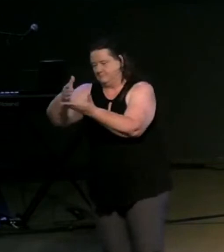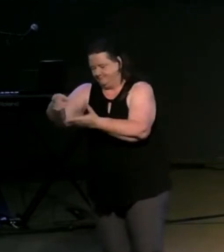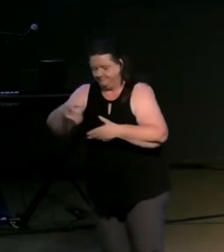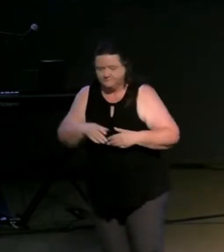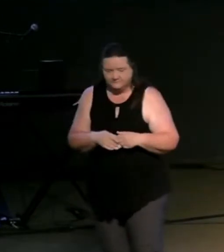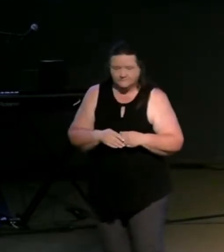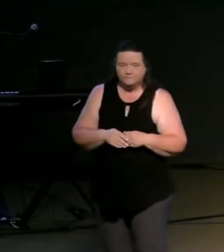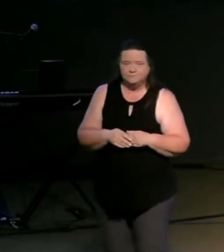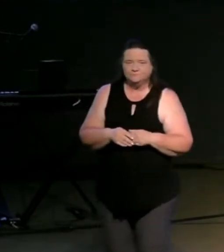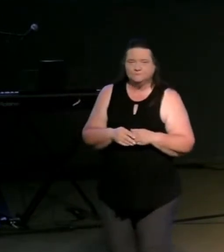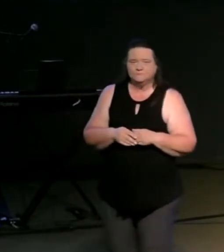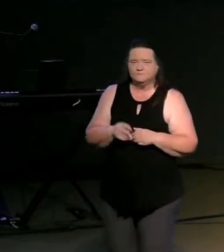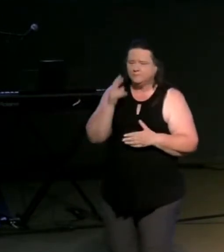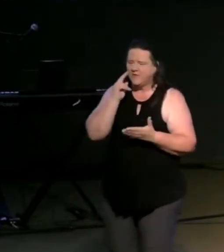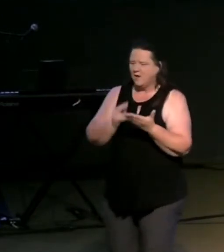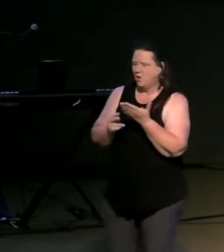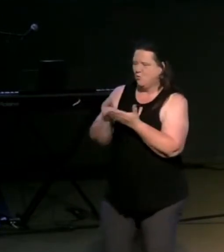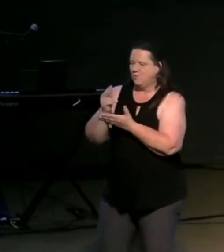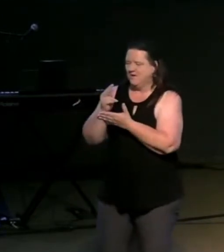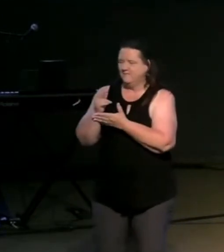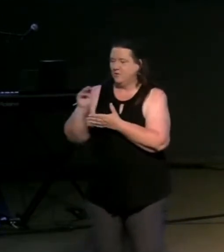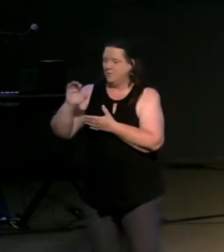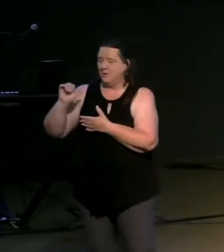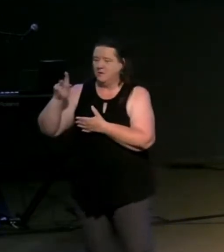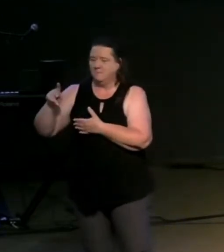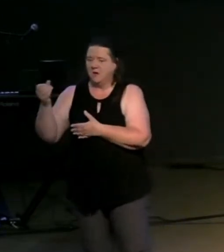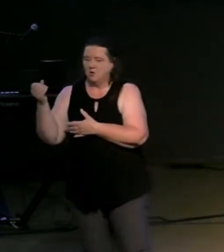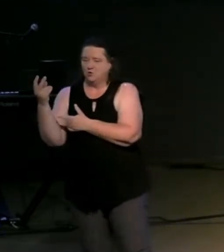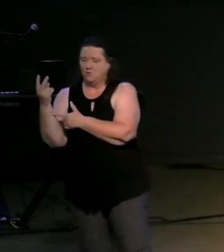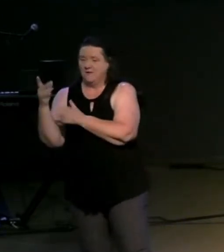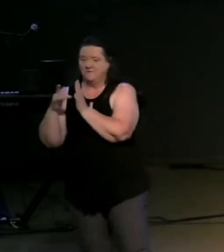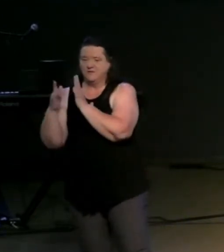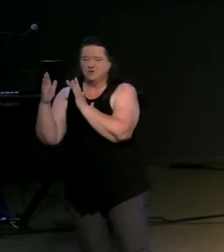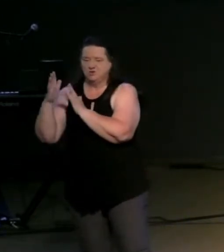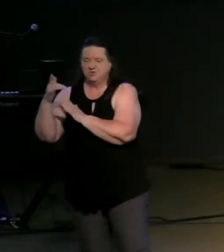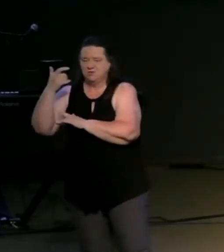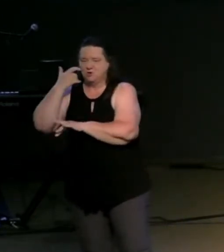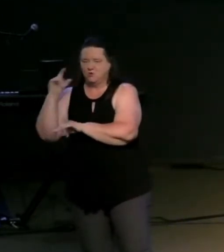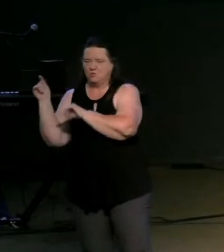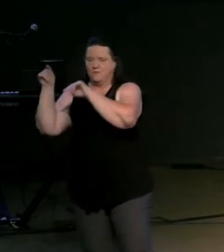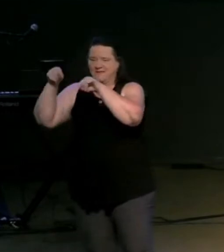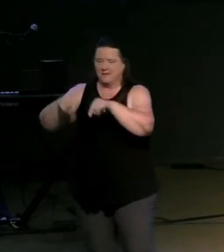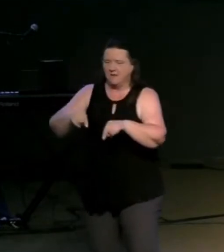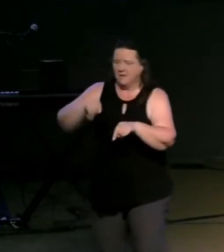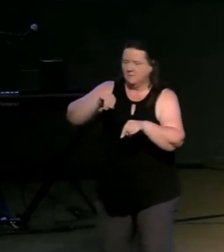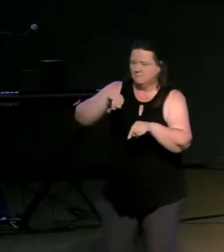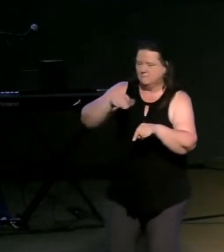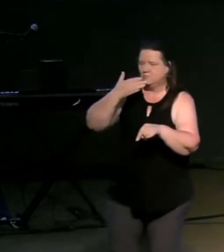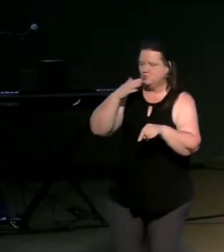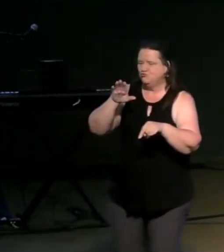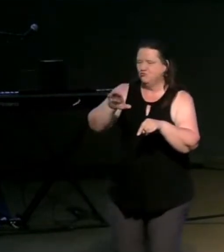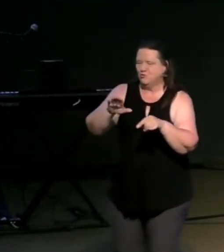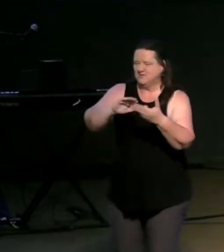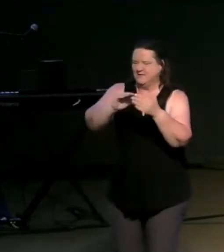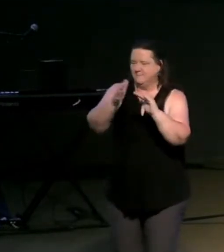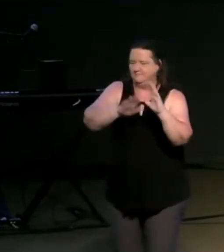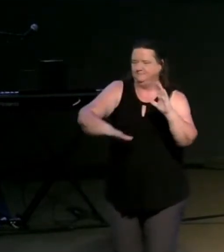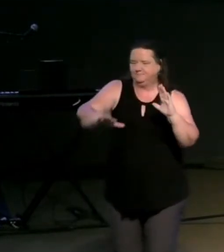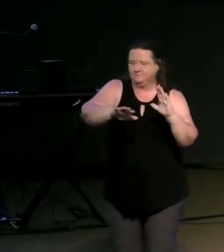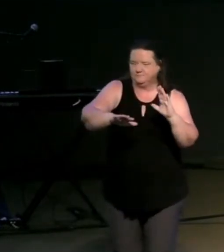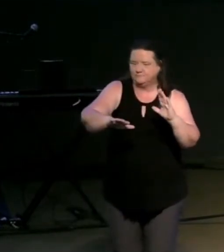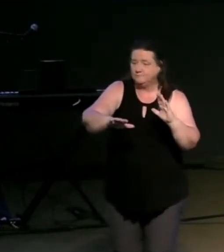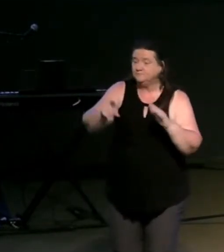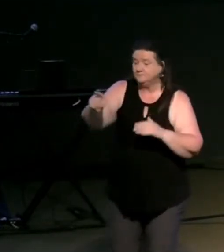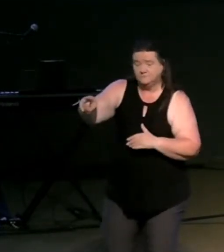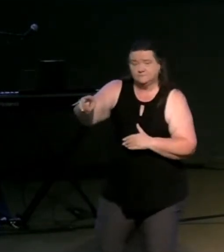just a review on outline of mark 12 jesus had recently come into jerusalem i want to set the stage for you where